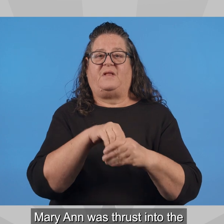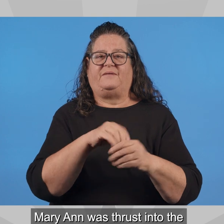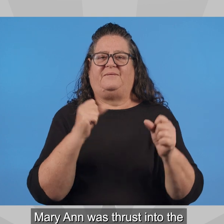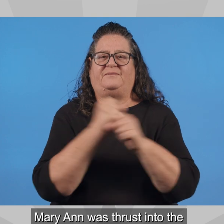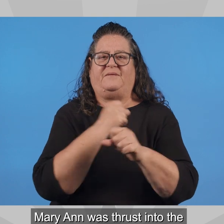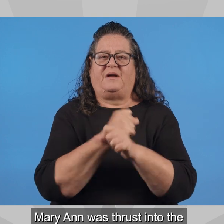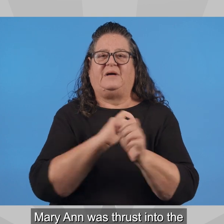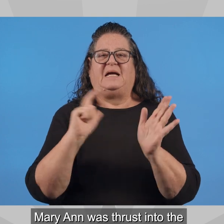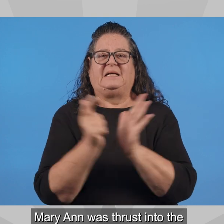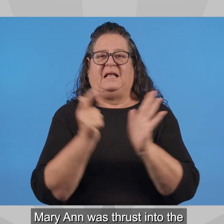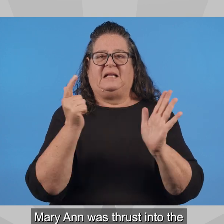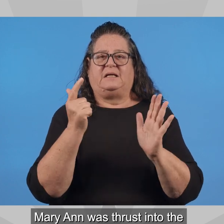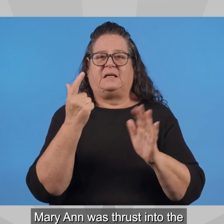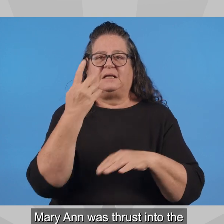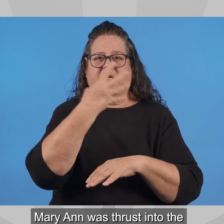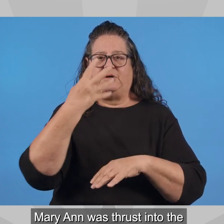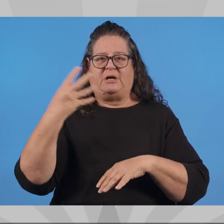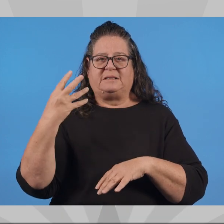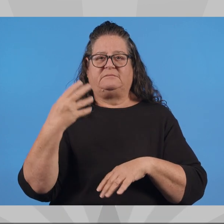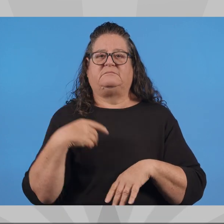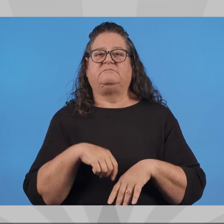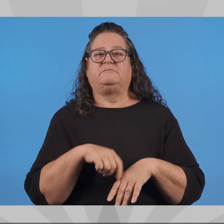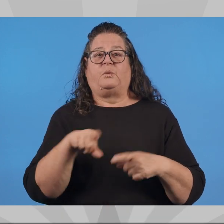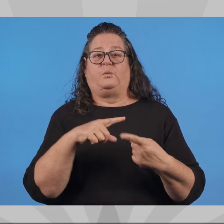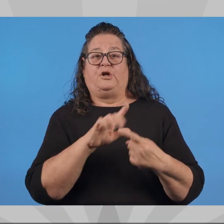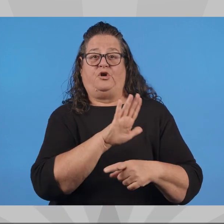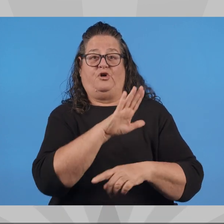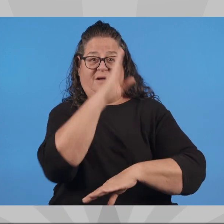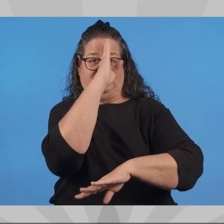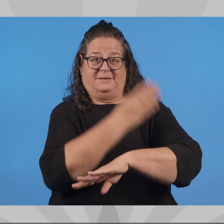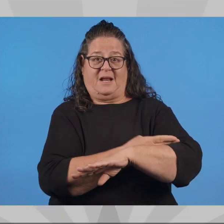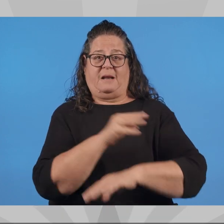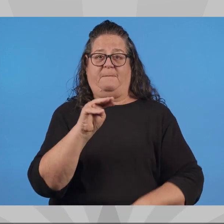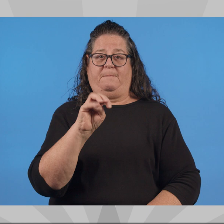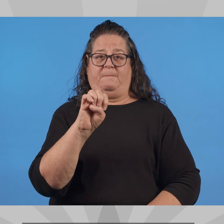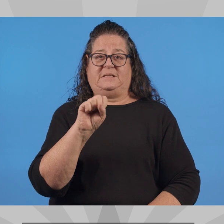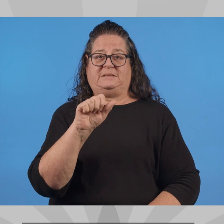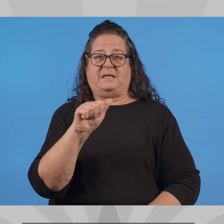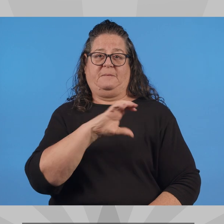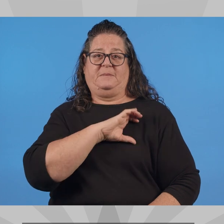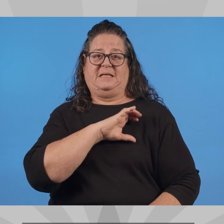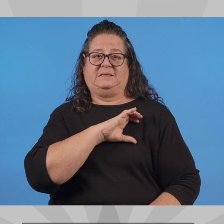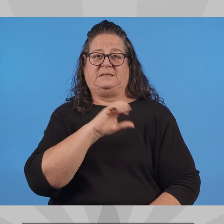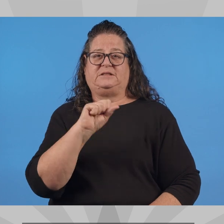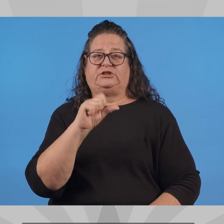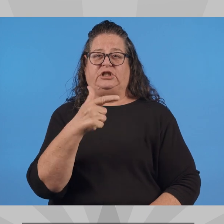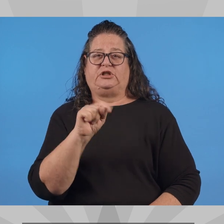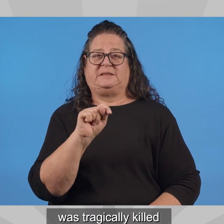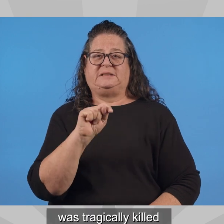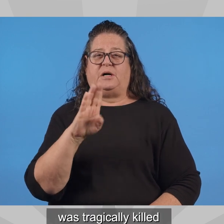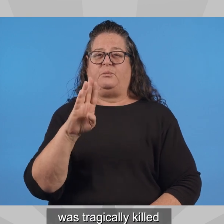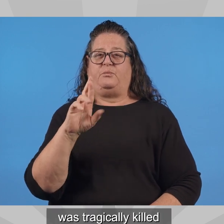Marianne was thrust into the illegal immigration fight when her son, Sergeant Brandon Mendoza of the Mesa Police Department,